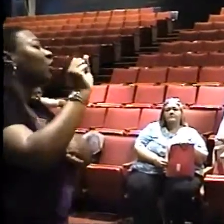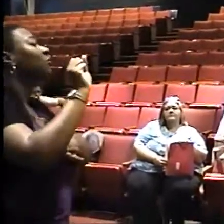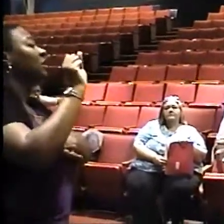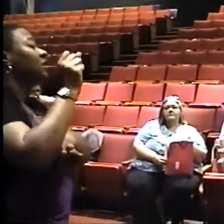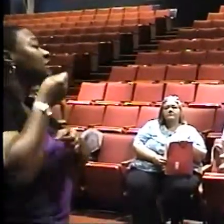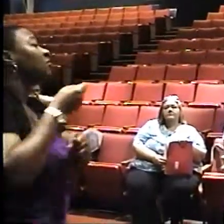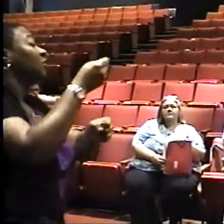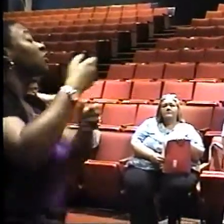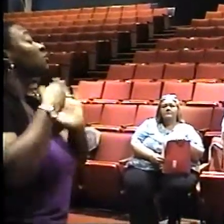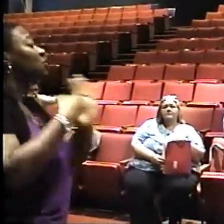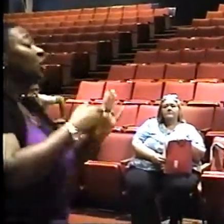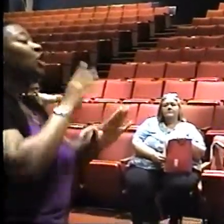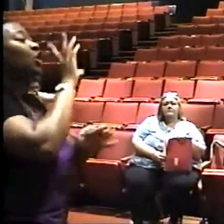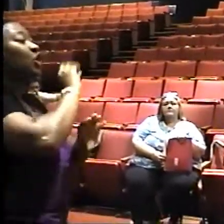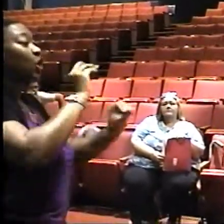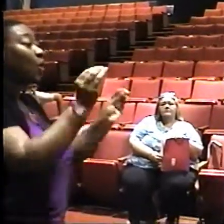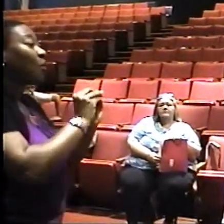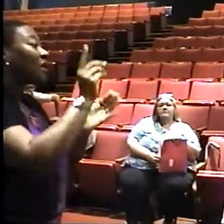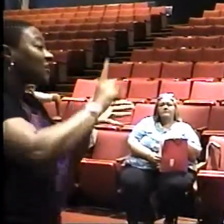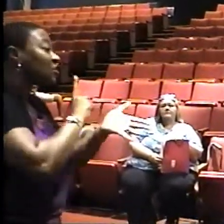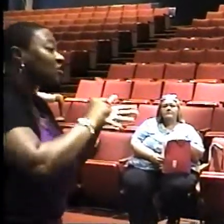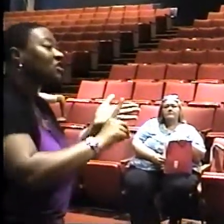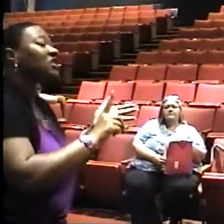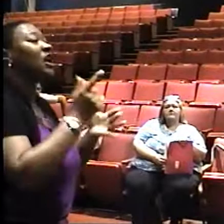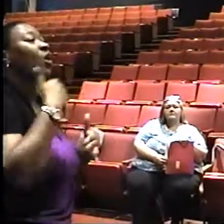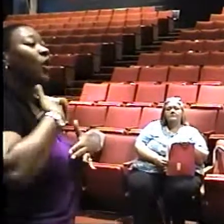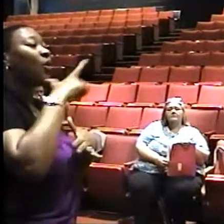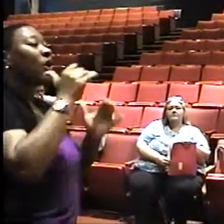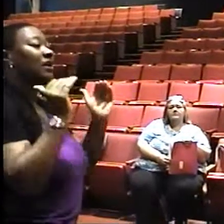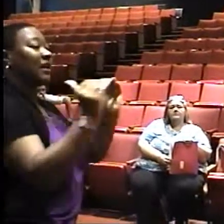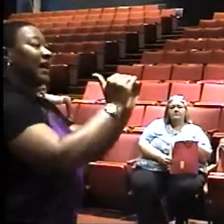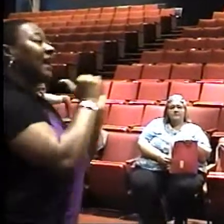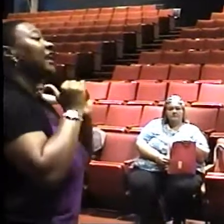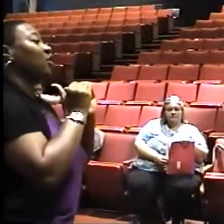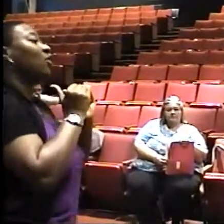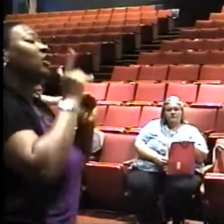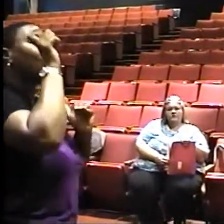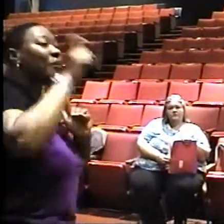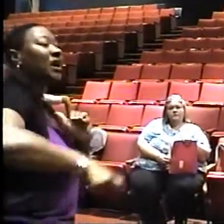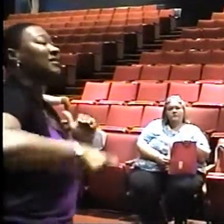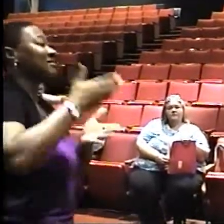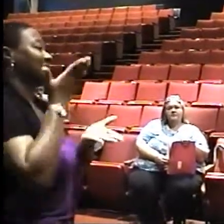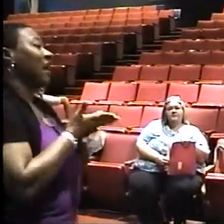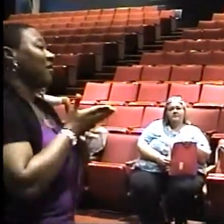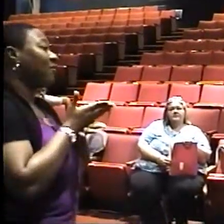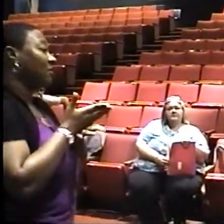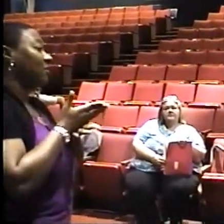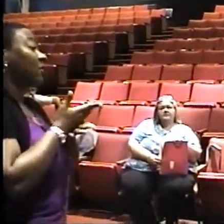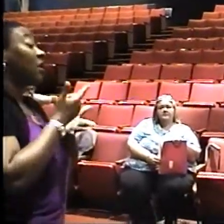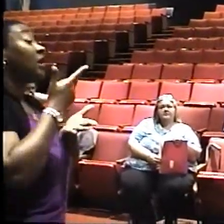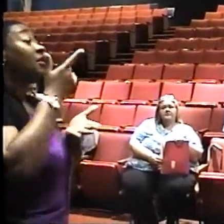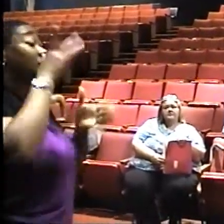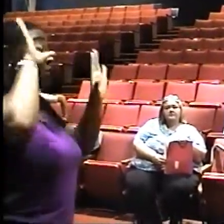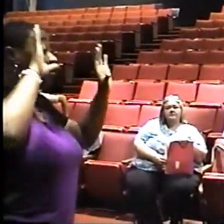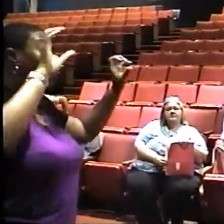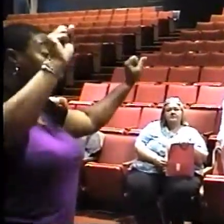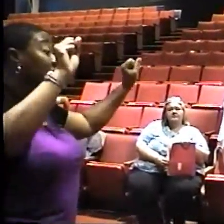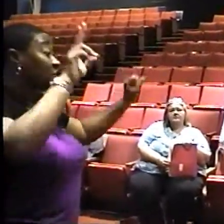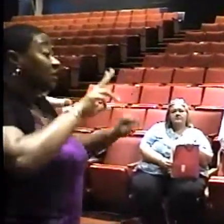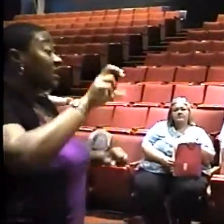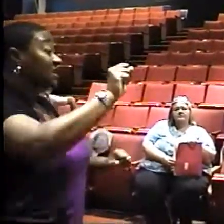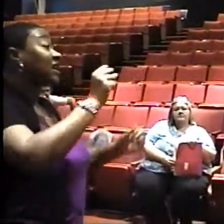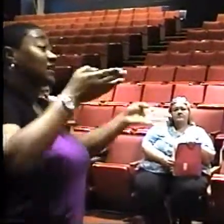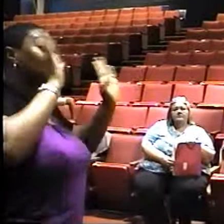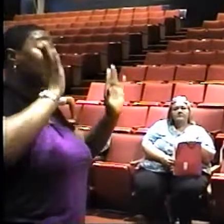treating us differently. We want you to know today that this has got to stop. Now we have the attention of the president of the United